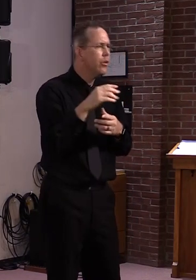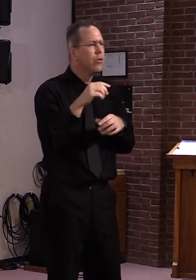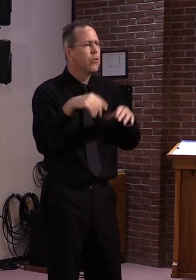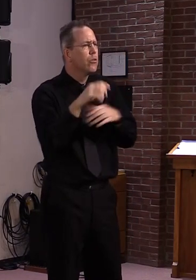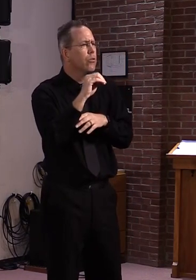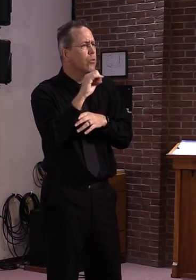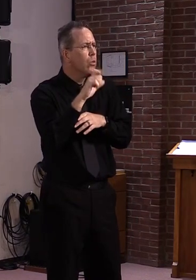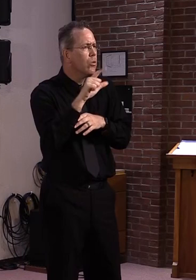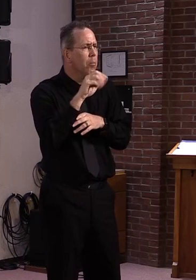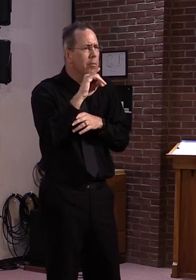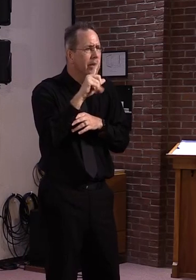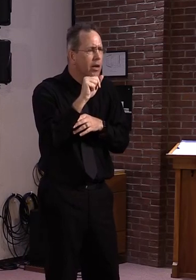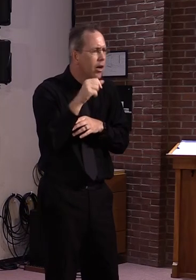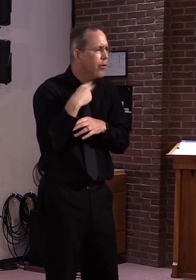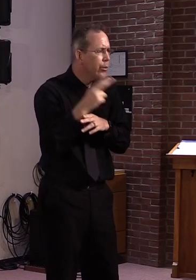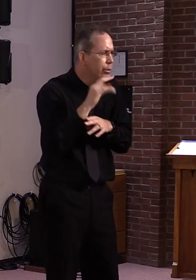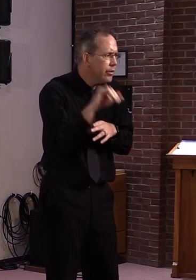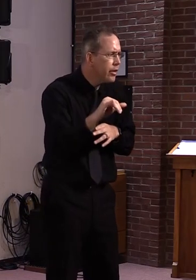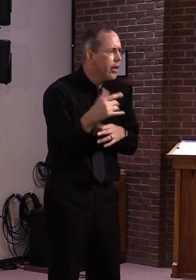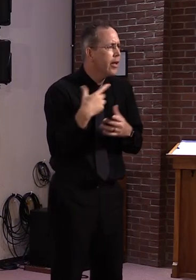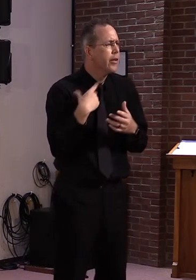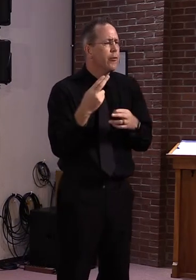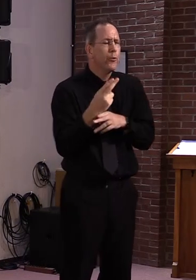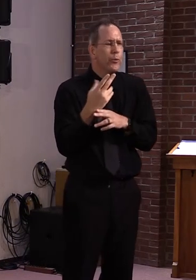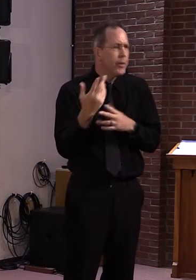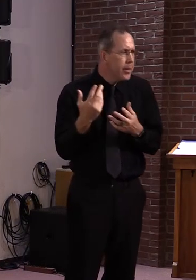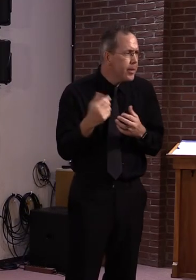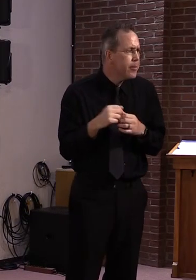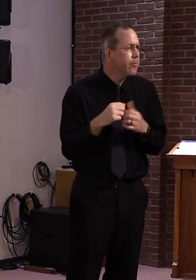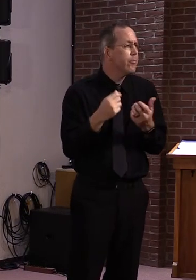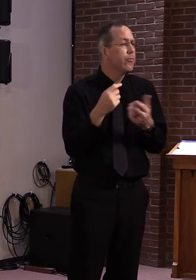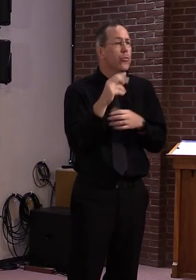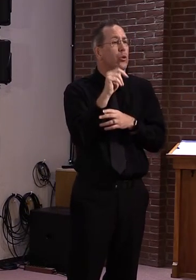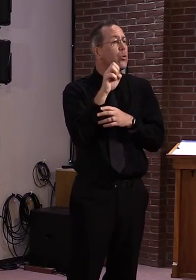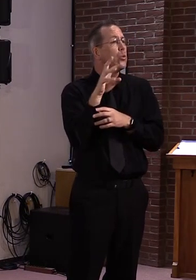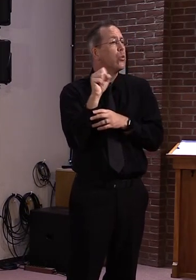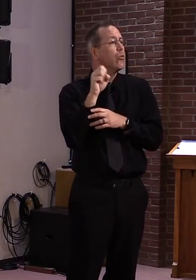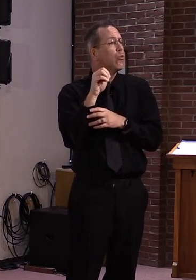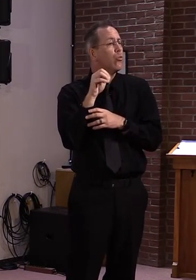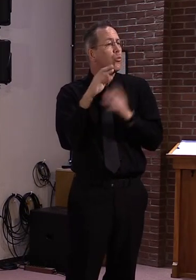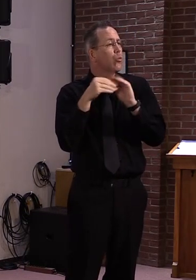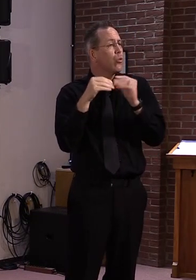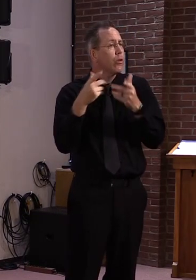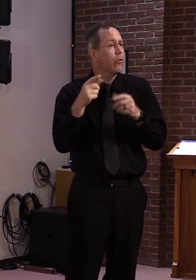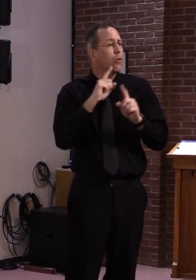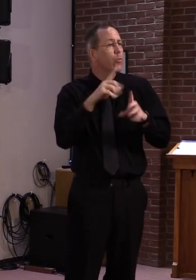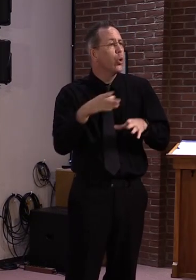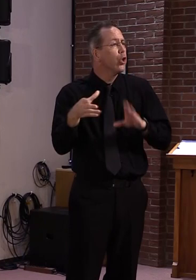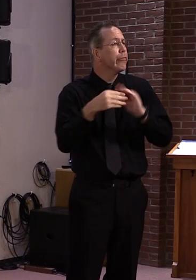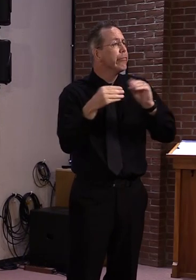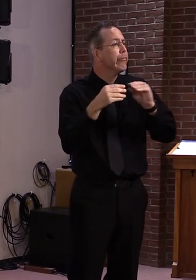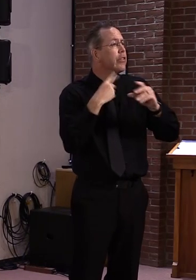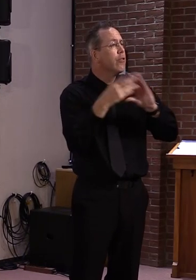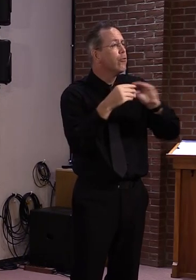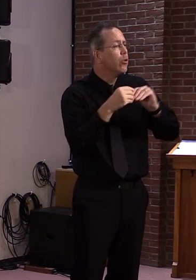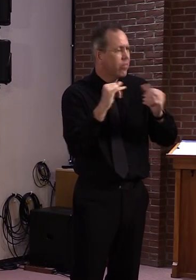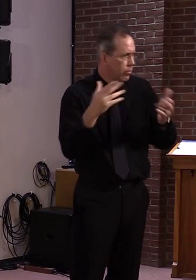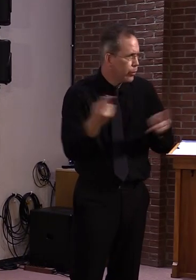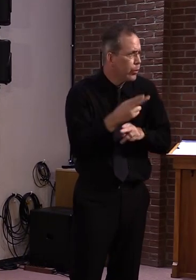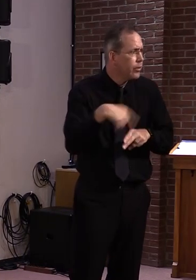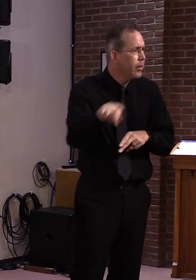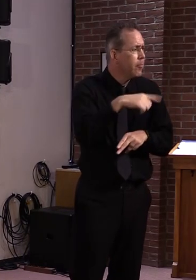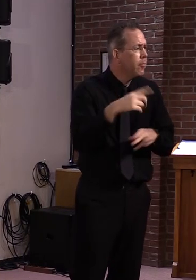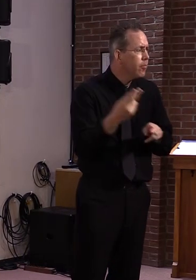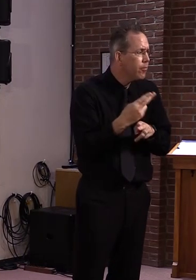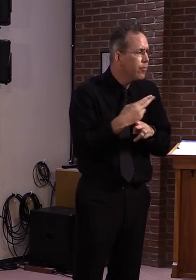in a way. But those details in terms of the budget have not been rolled out.